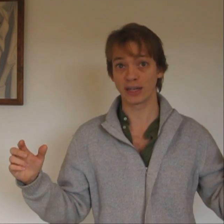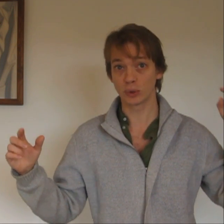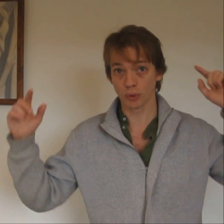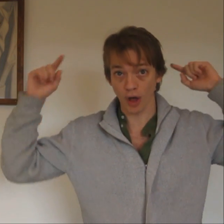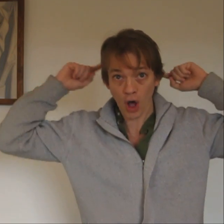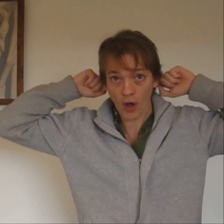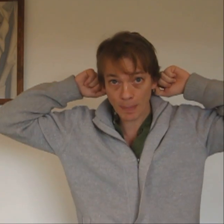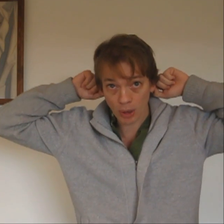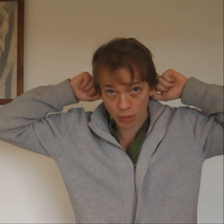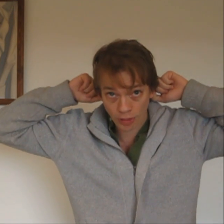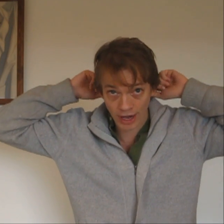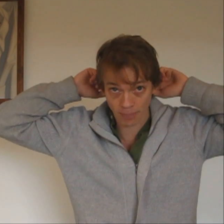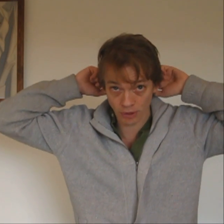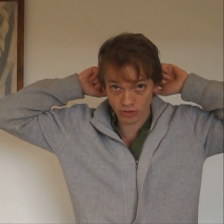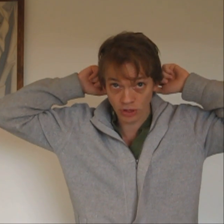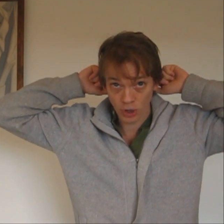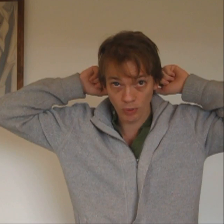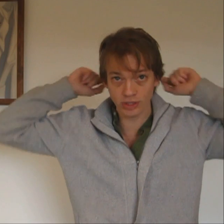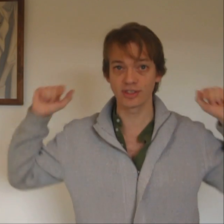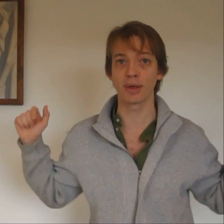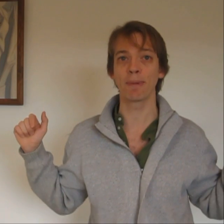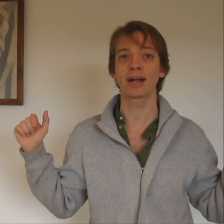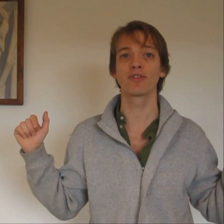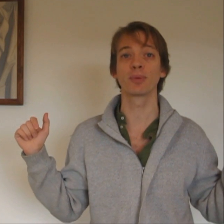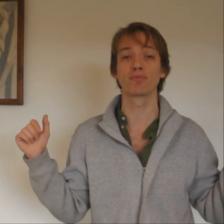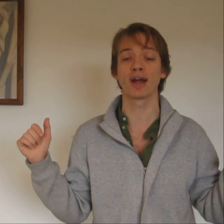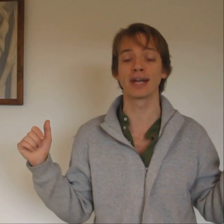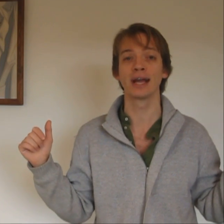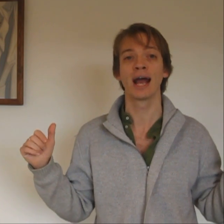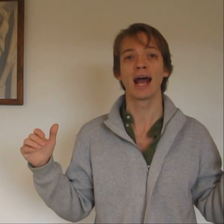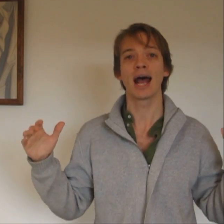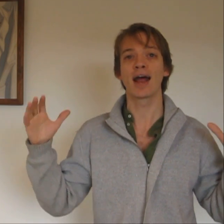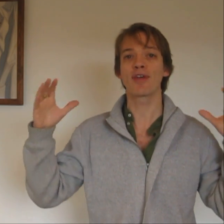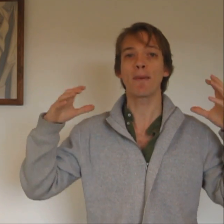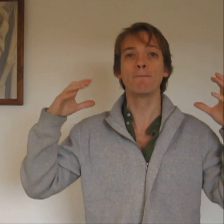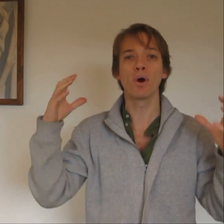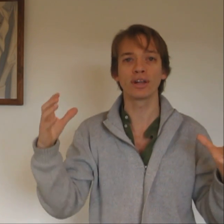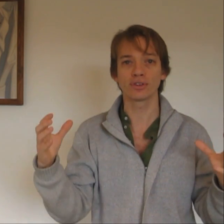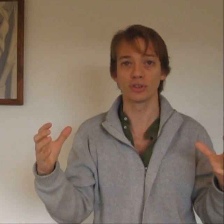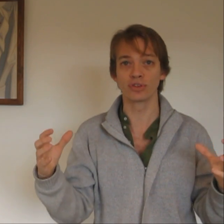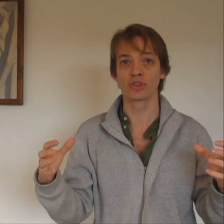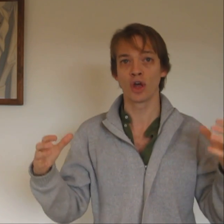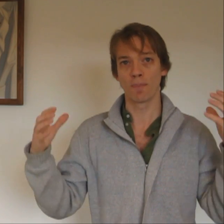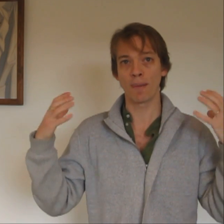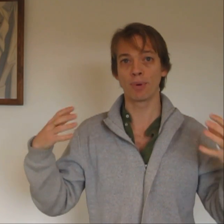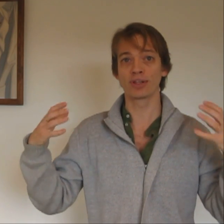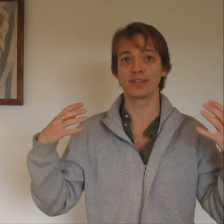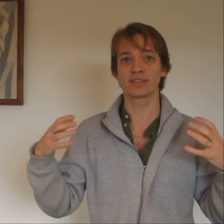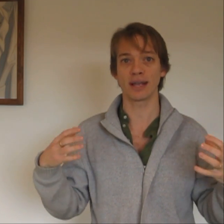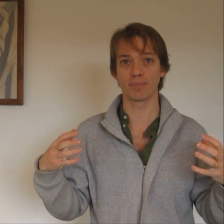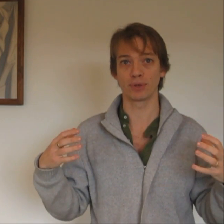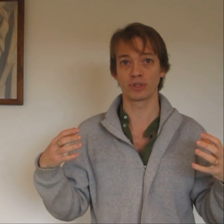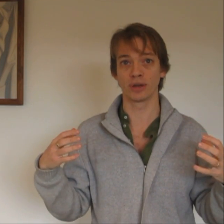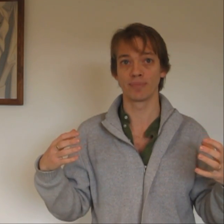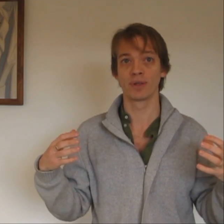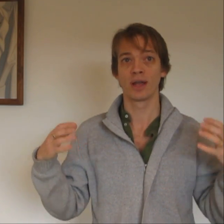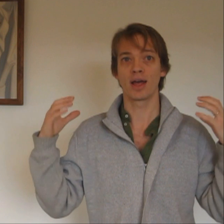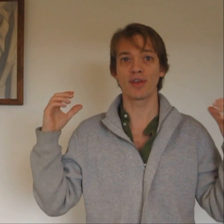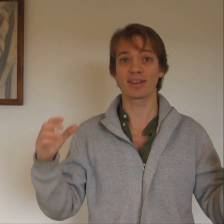called the hypothalamus, which is in the back of the brain, and that monitors my body's temperature, and that's